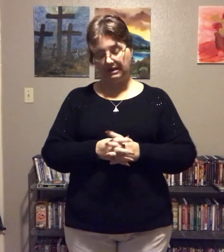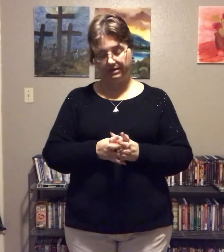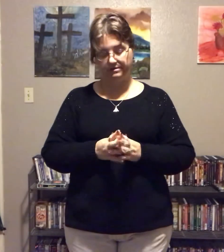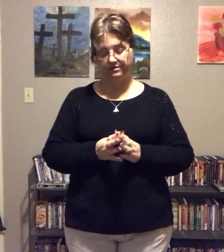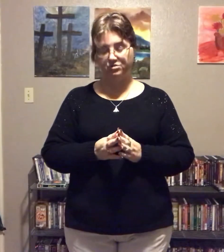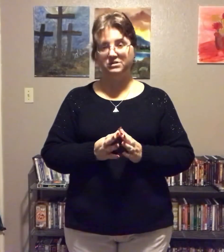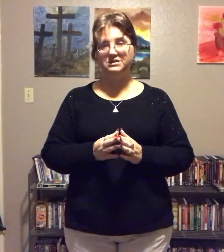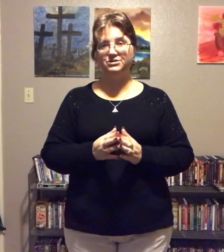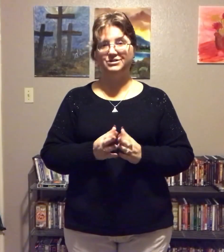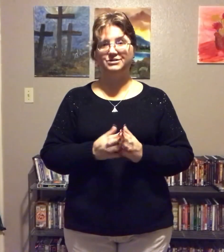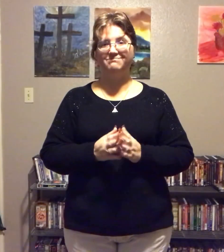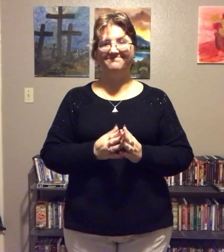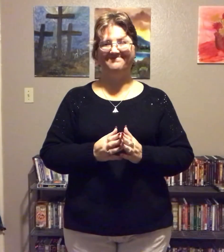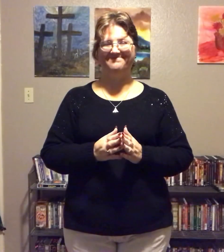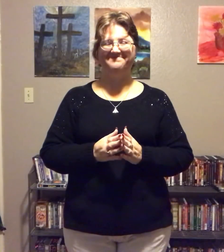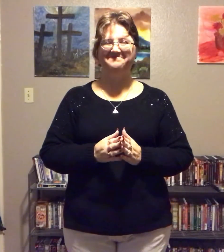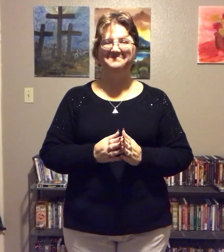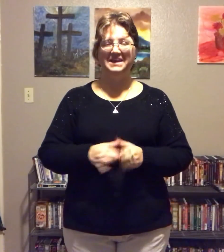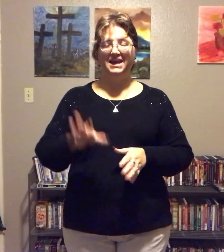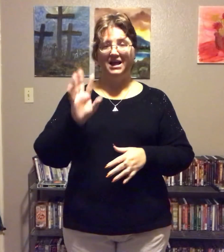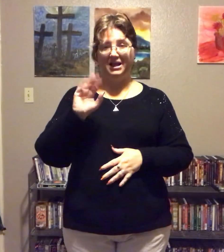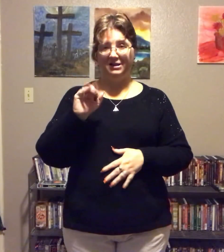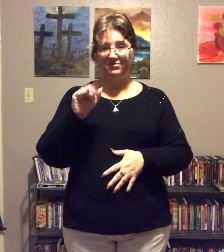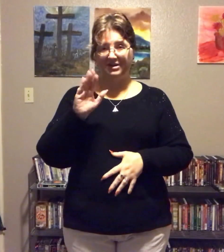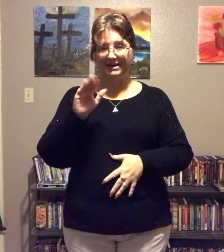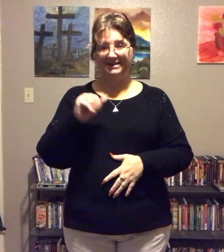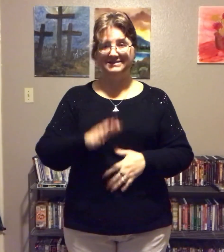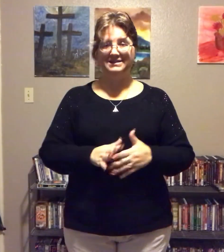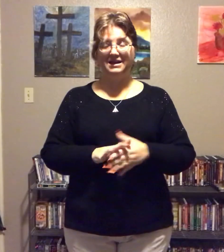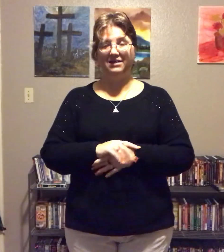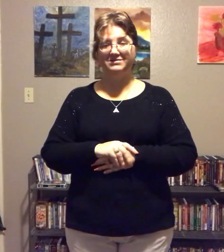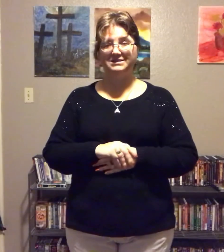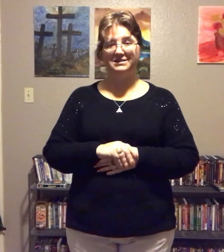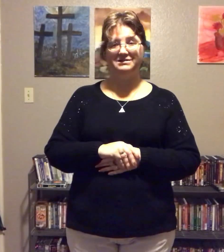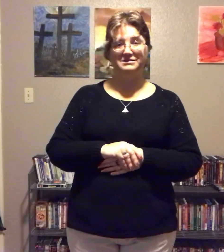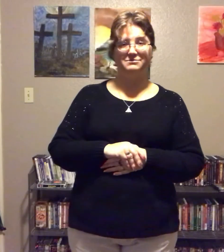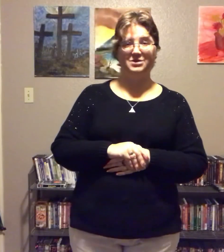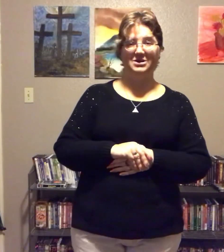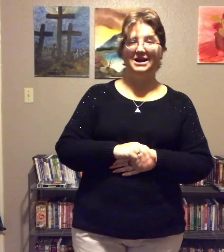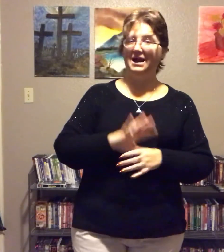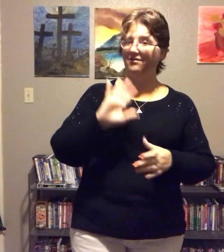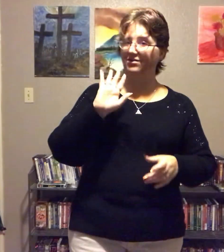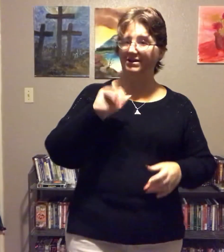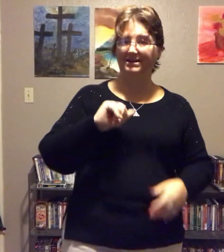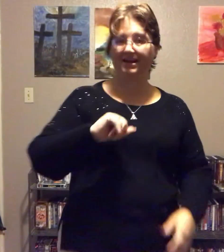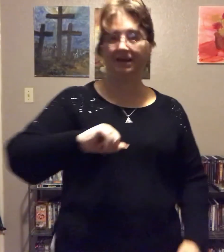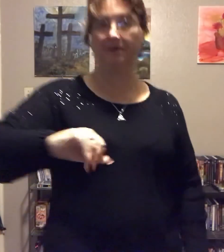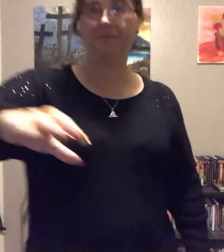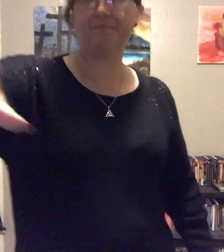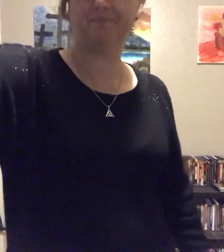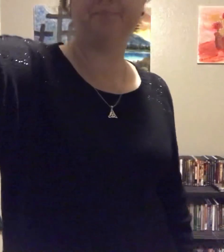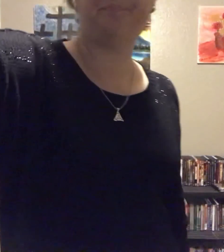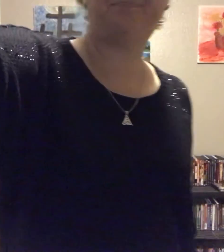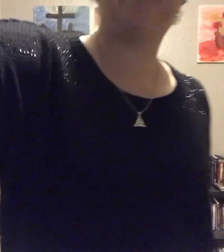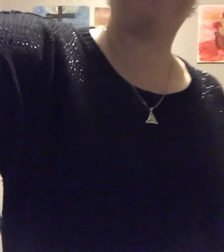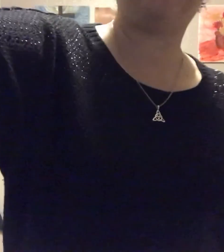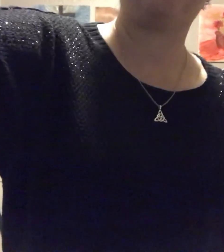So, the choice is yours. I love you guys. I will see you ends tomorrow. Have a great day. Thank